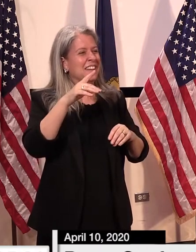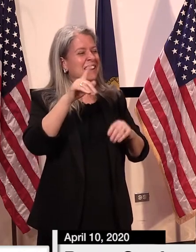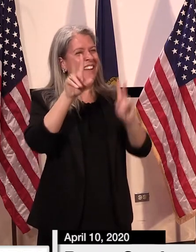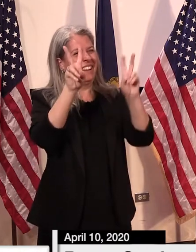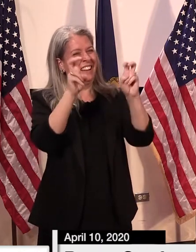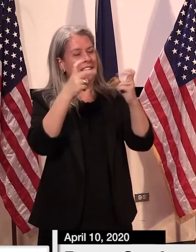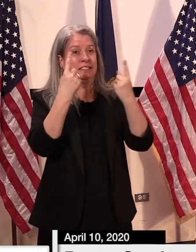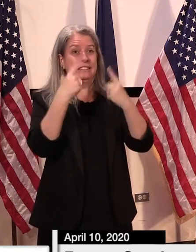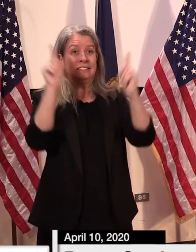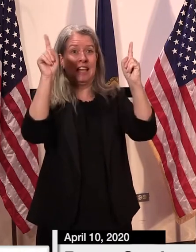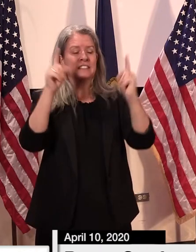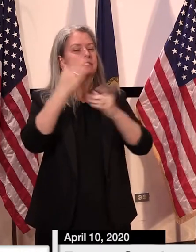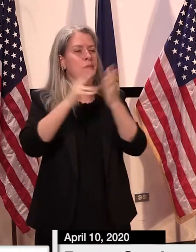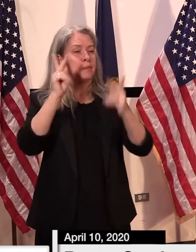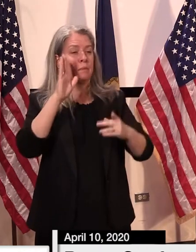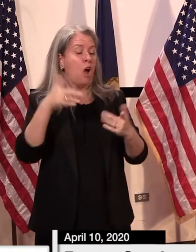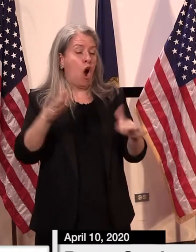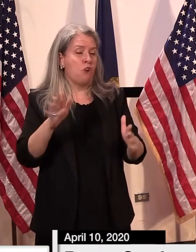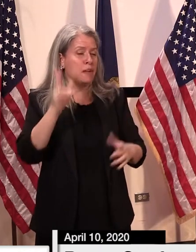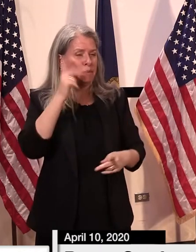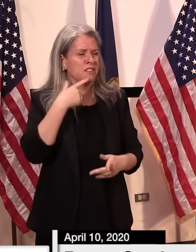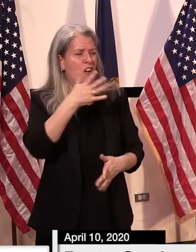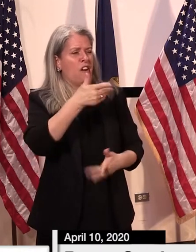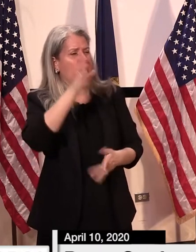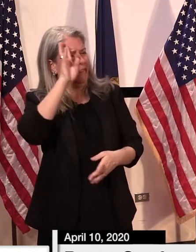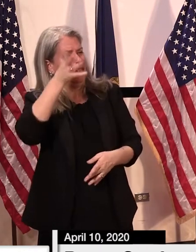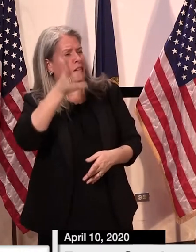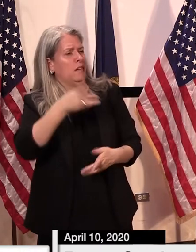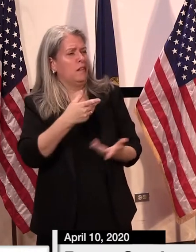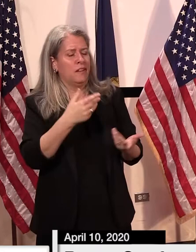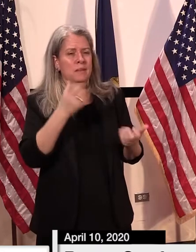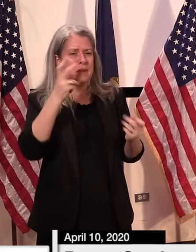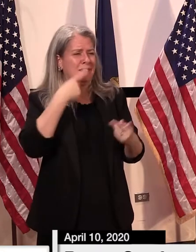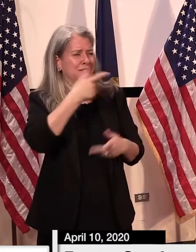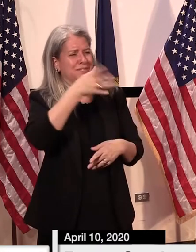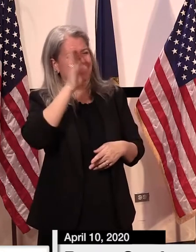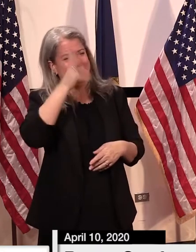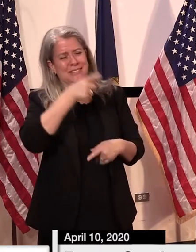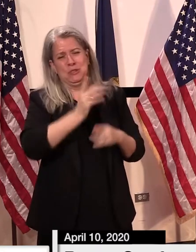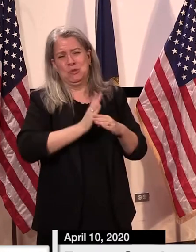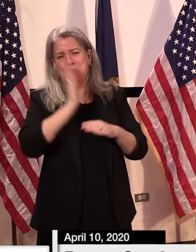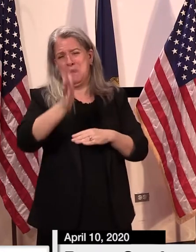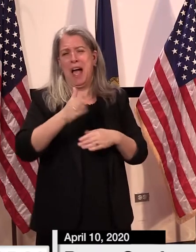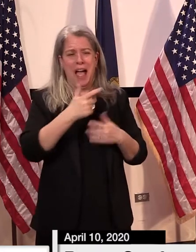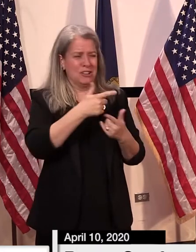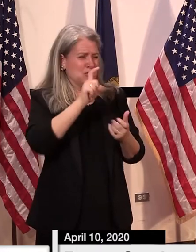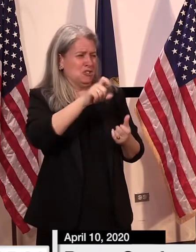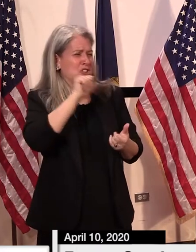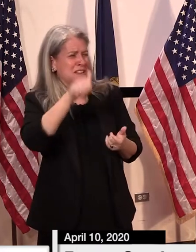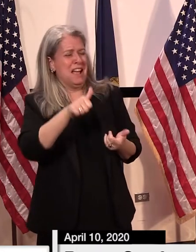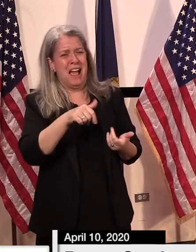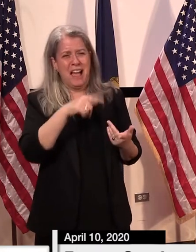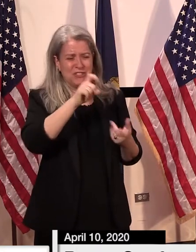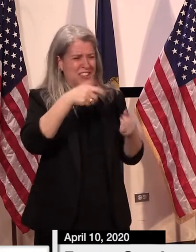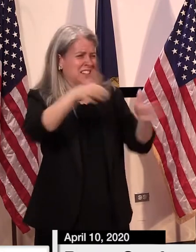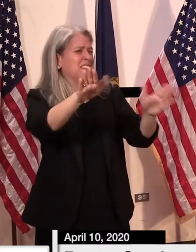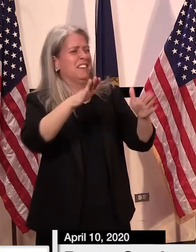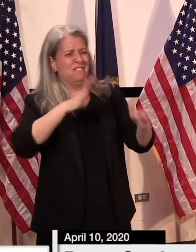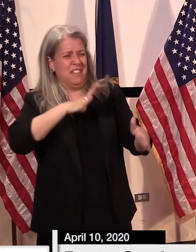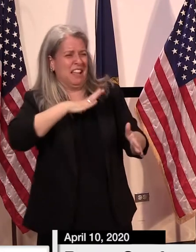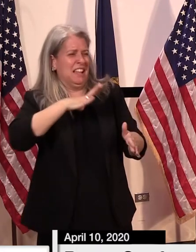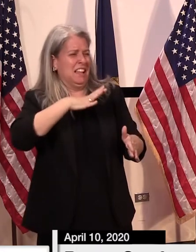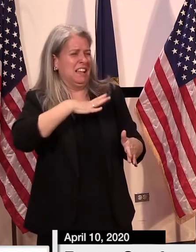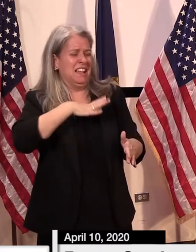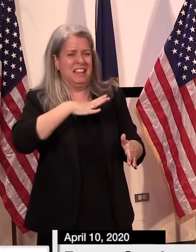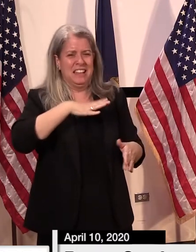there will be. There already are. Along the way, there were many people who said, you're overreacting. You shouldn't be doing this. We shouldn't